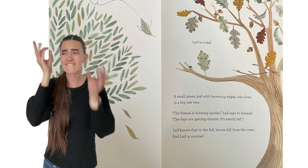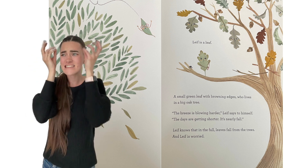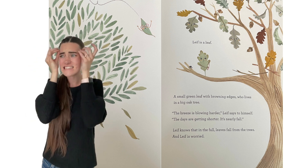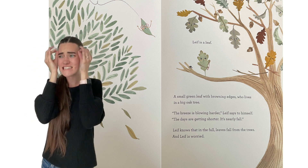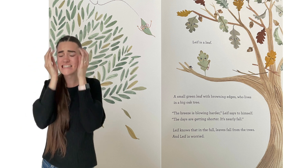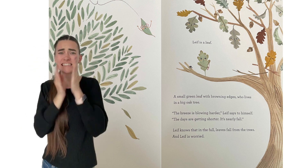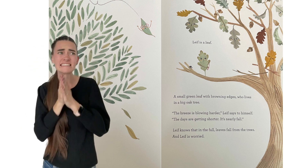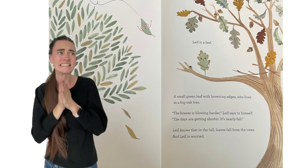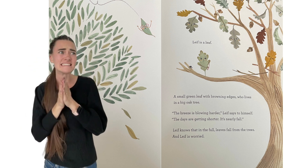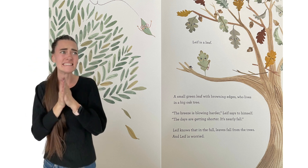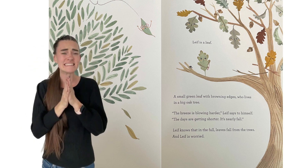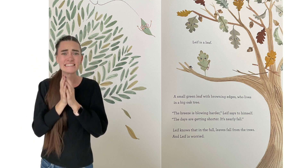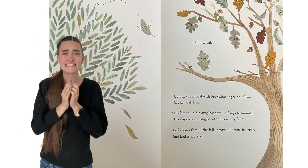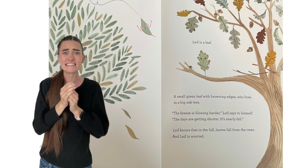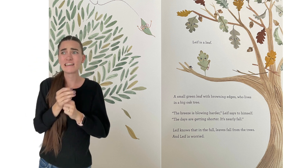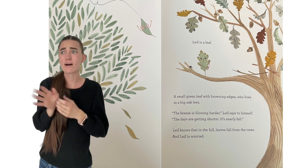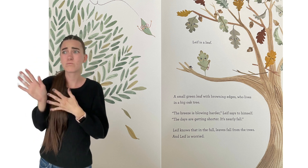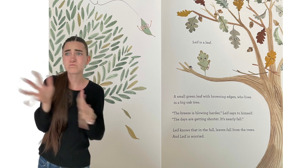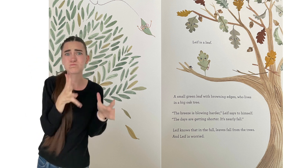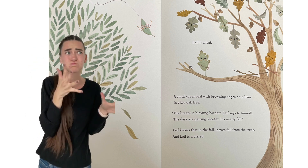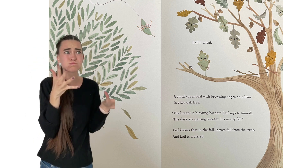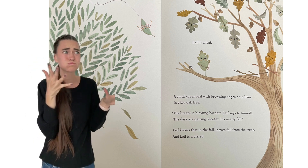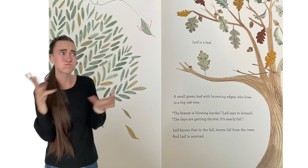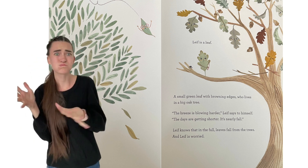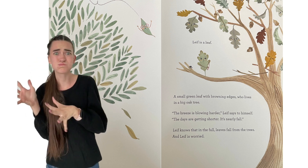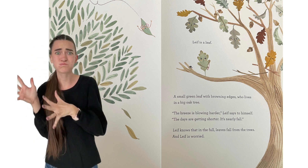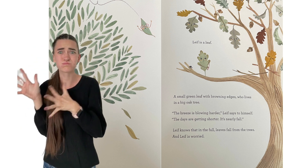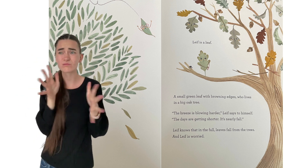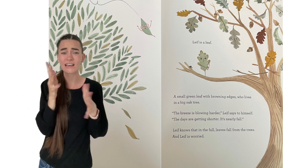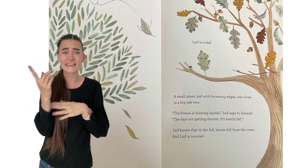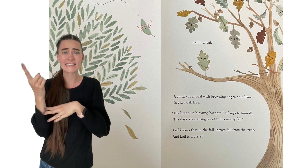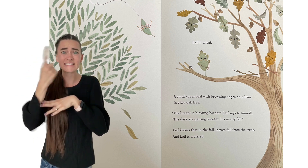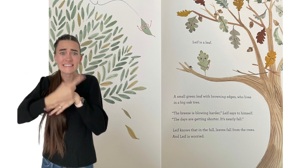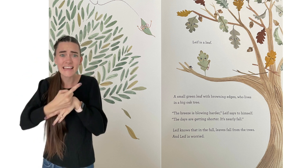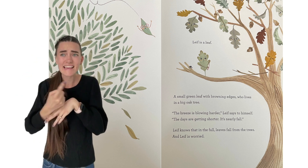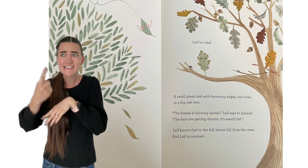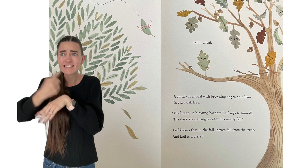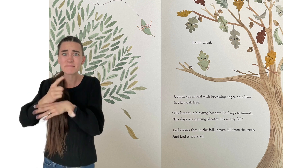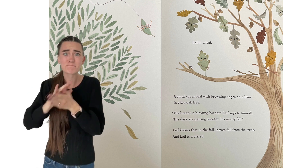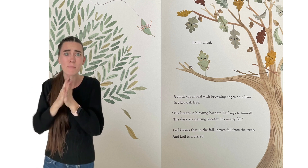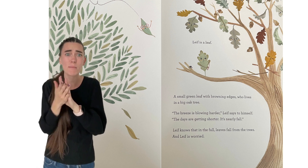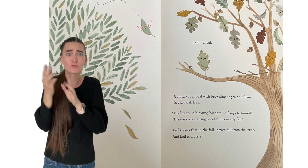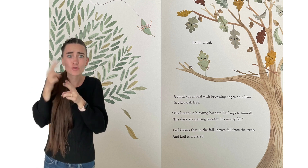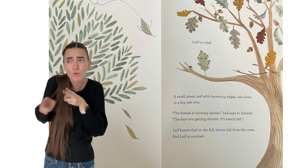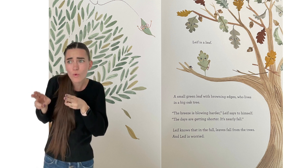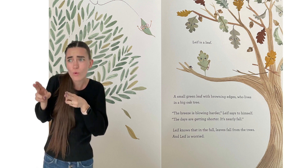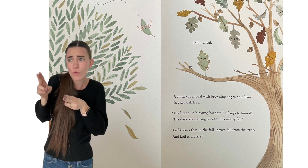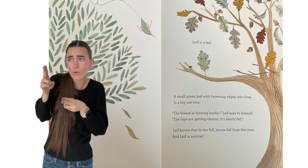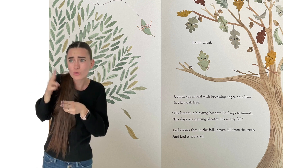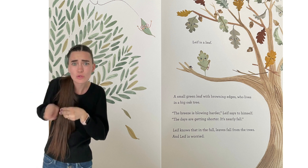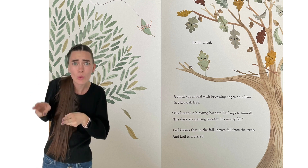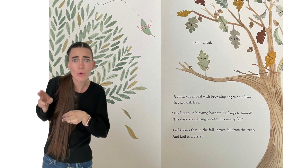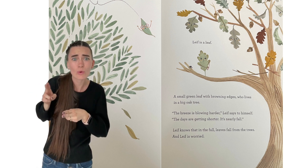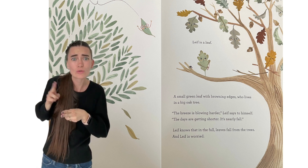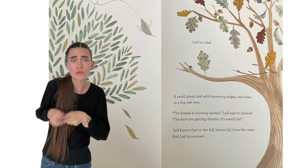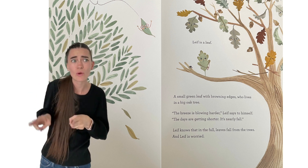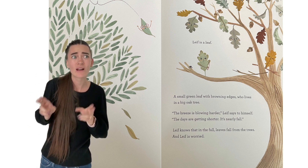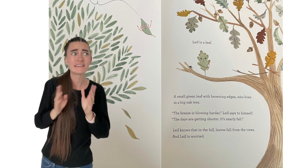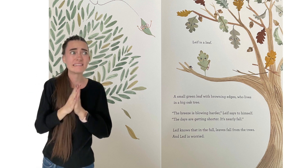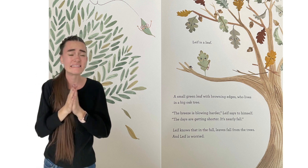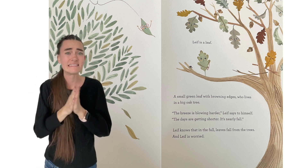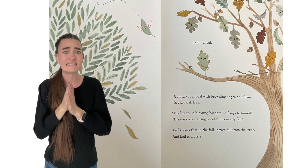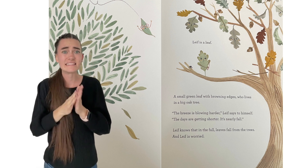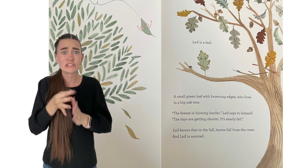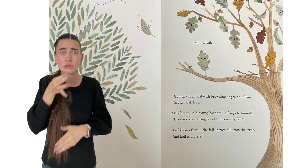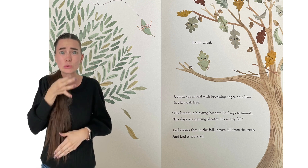The breeze is blowing harder, Leaf says to himself. The days are getting shorter.